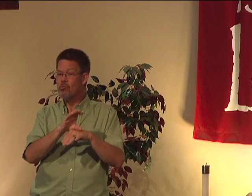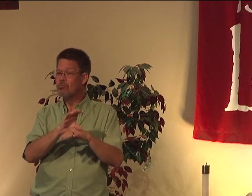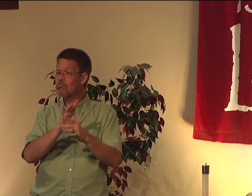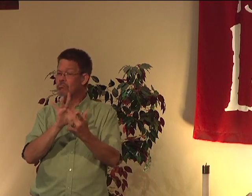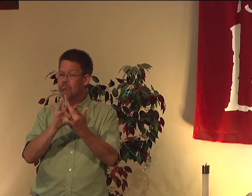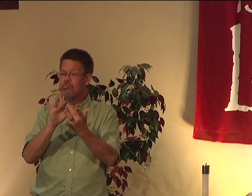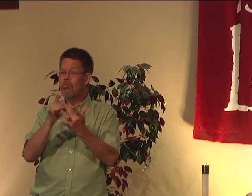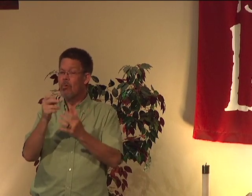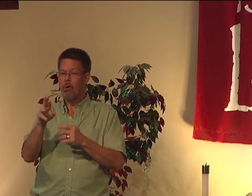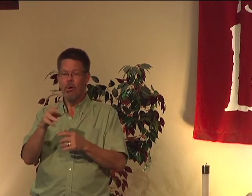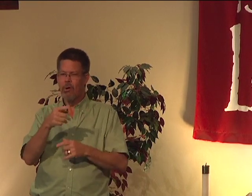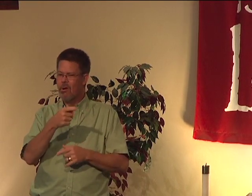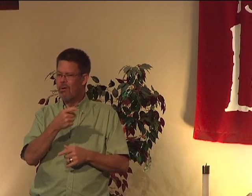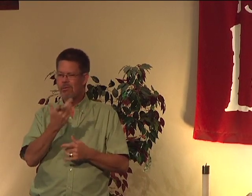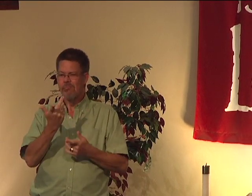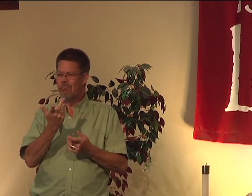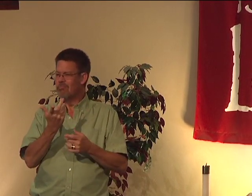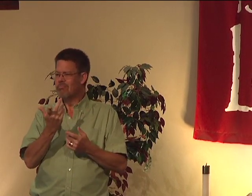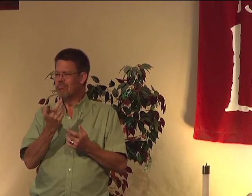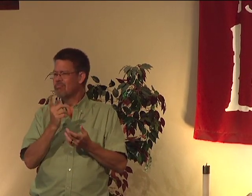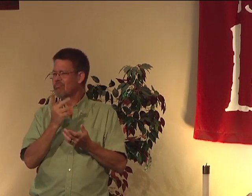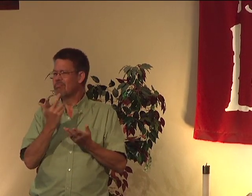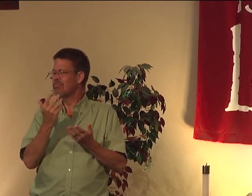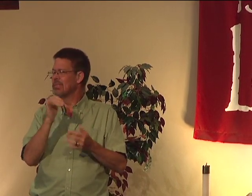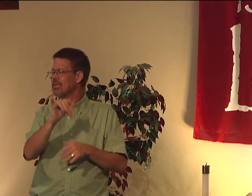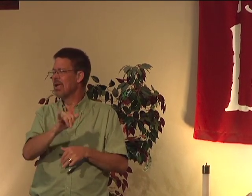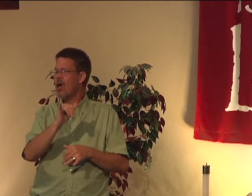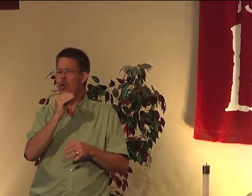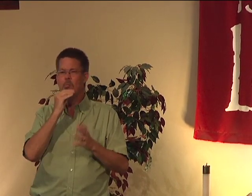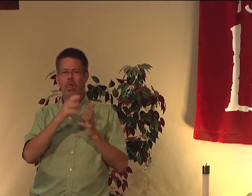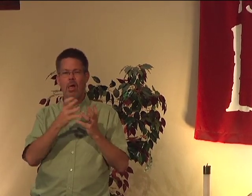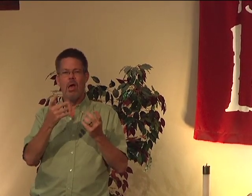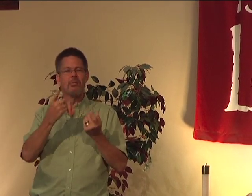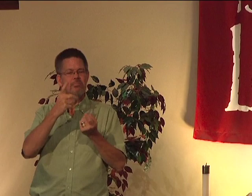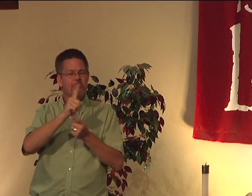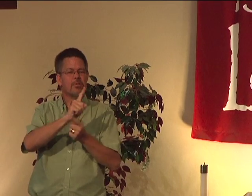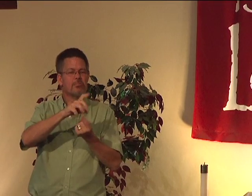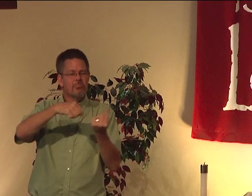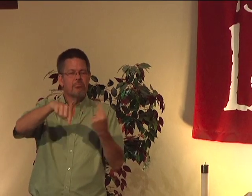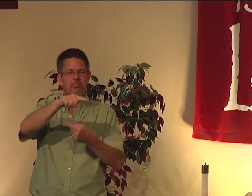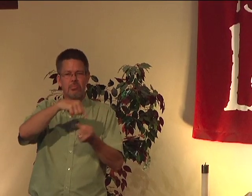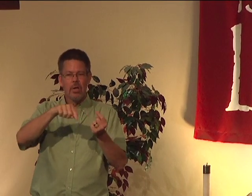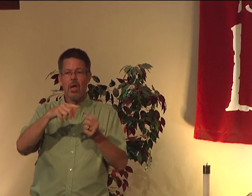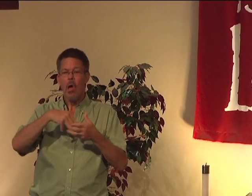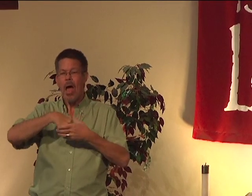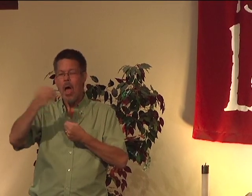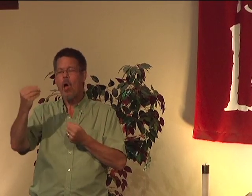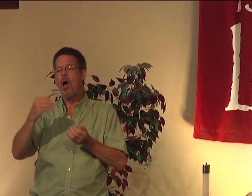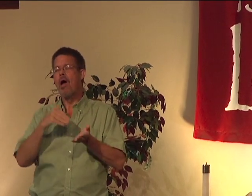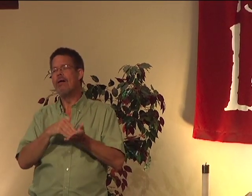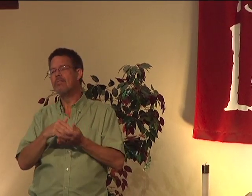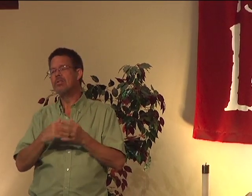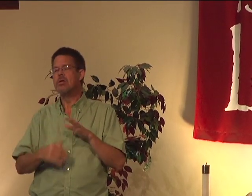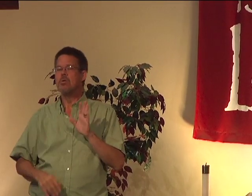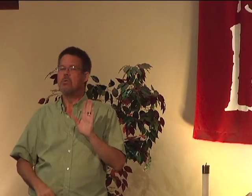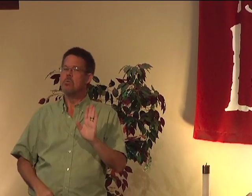Before that church contacted her, she would stay home a lot. She would go out,